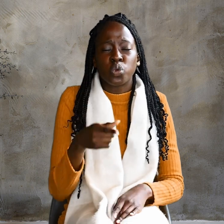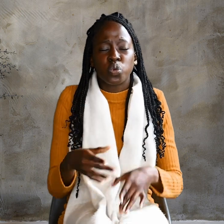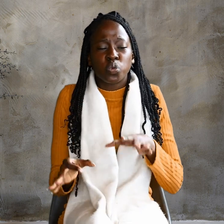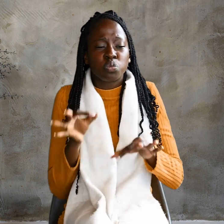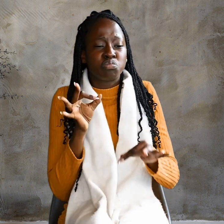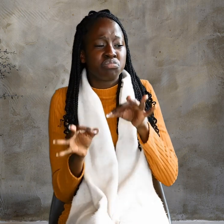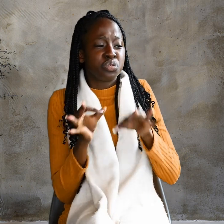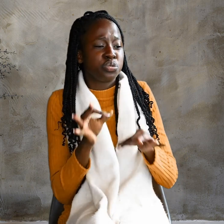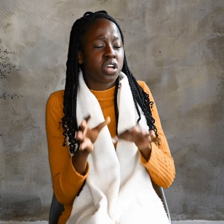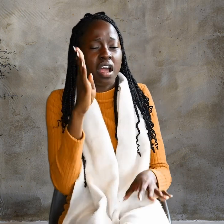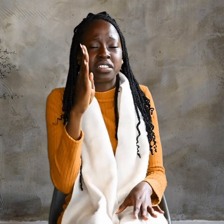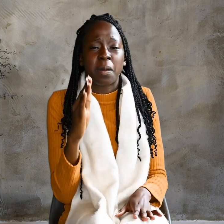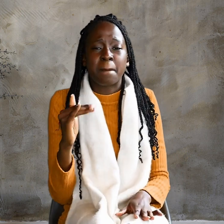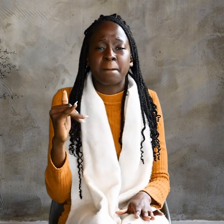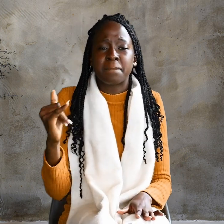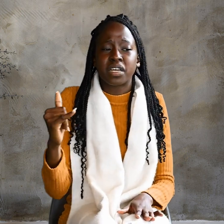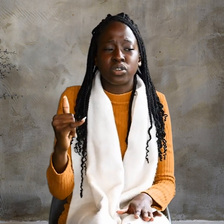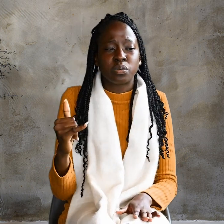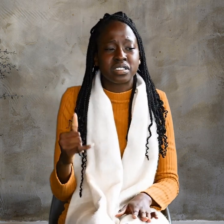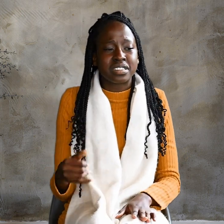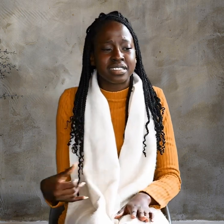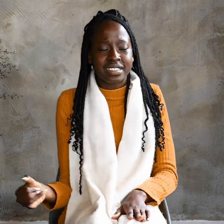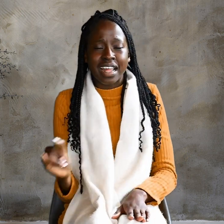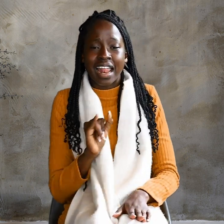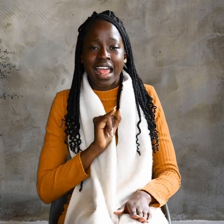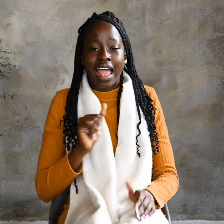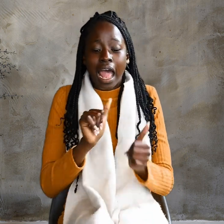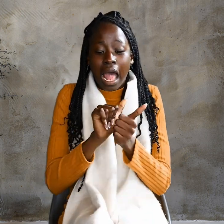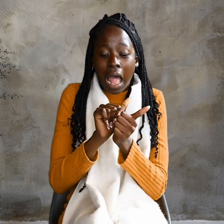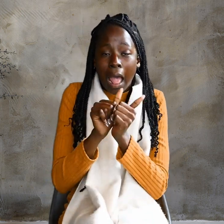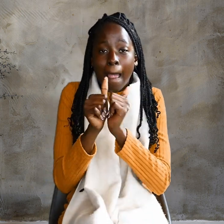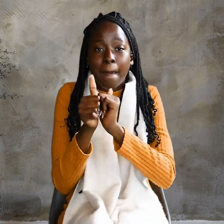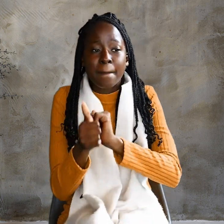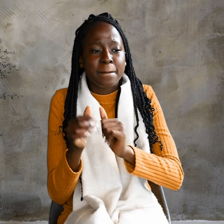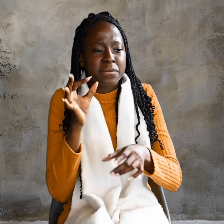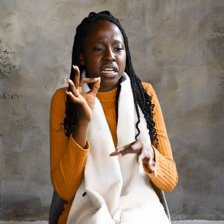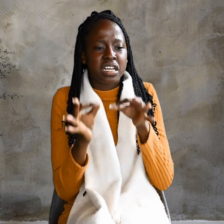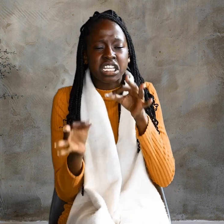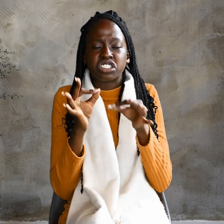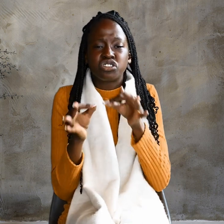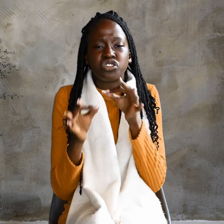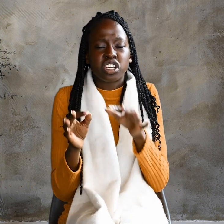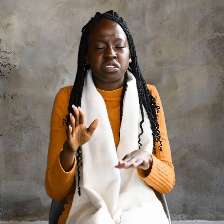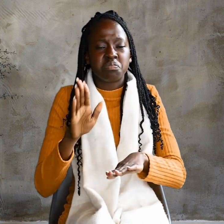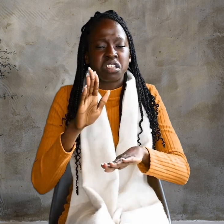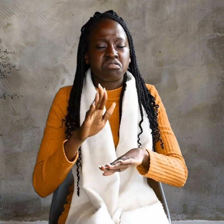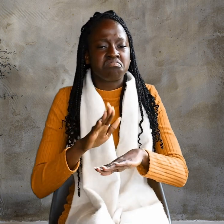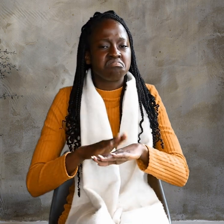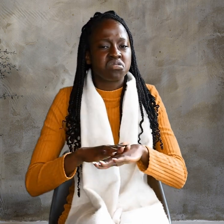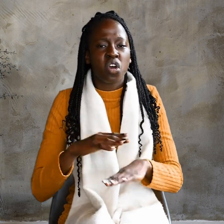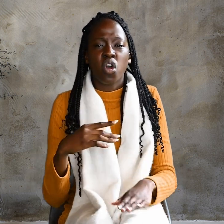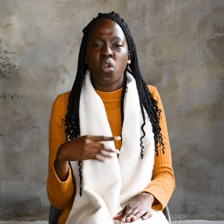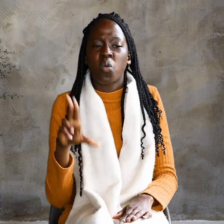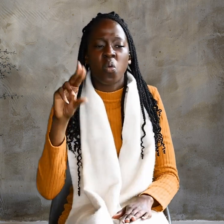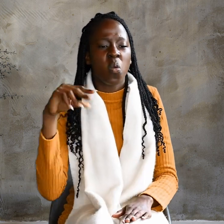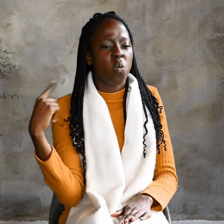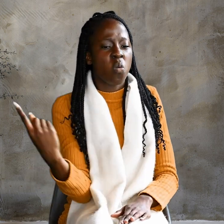You judge by human standards. I pass judgment on no one.